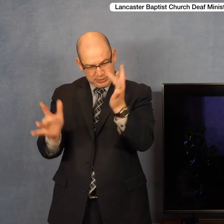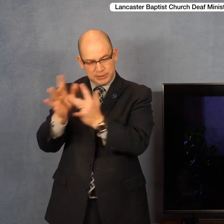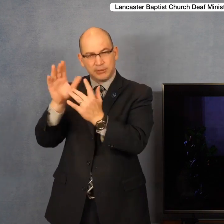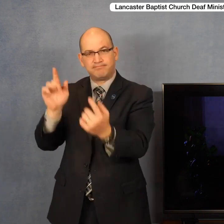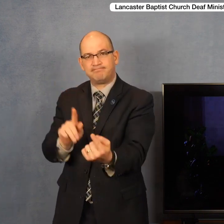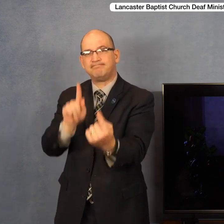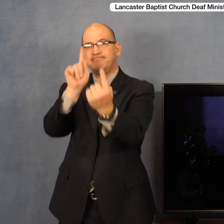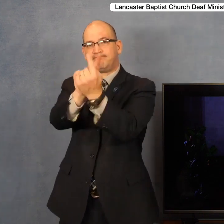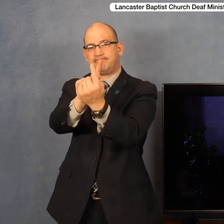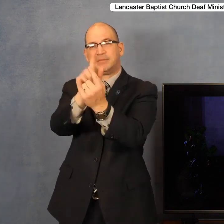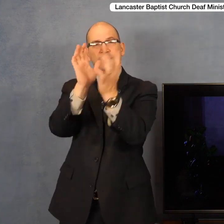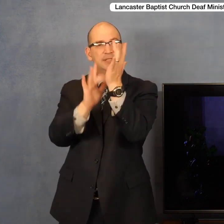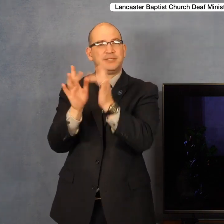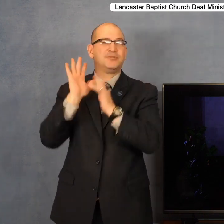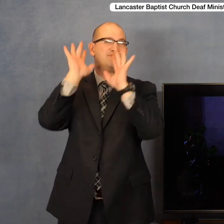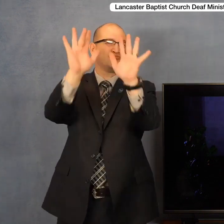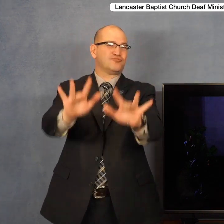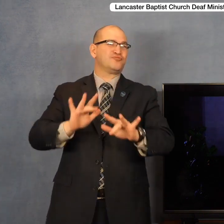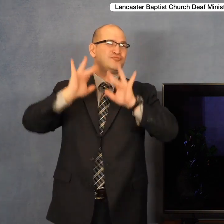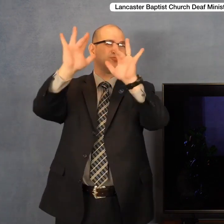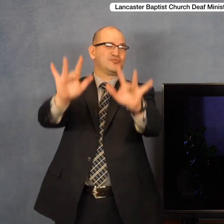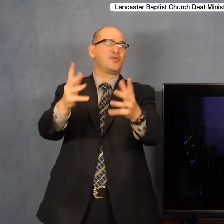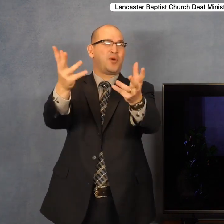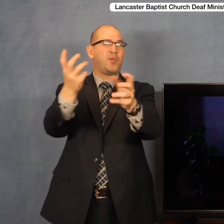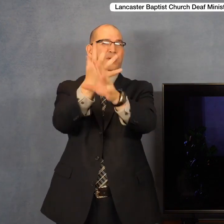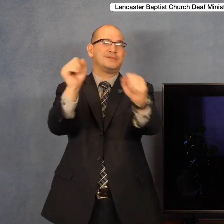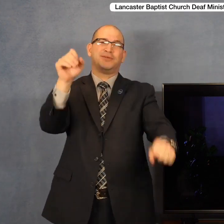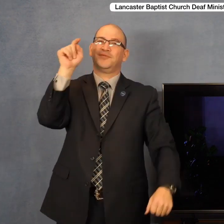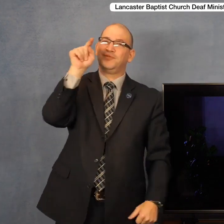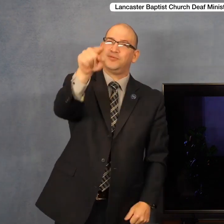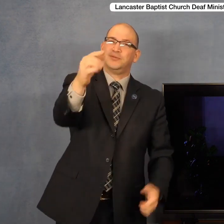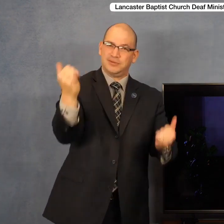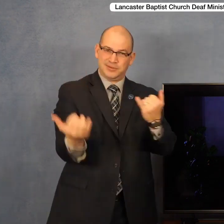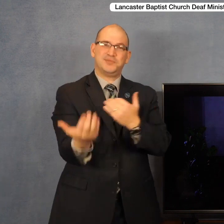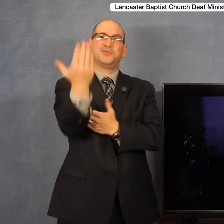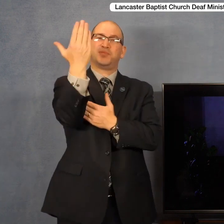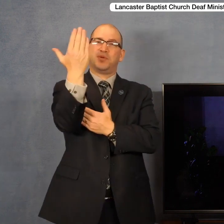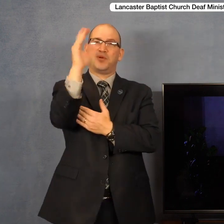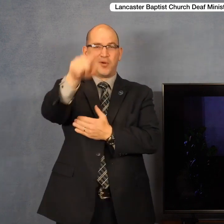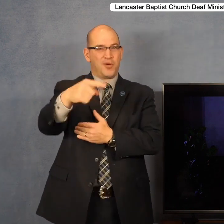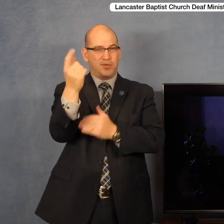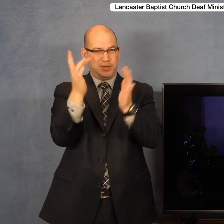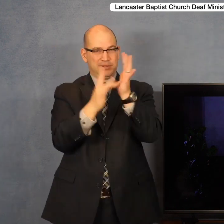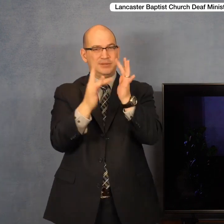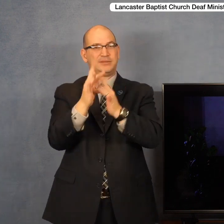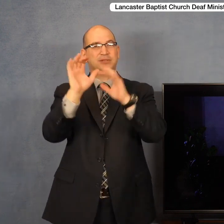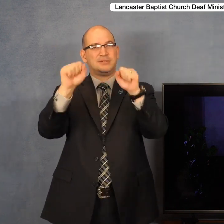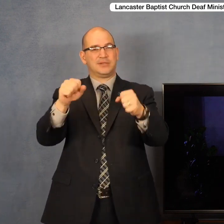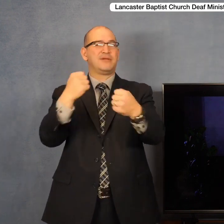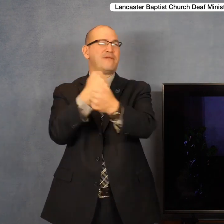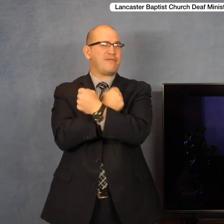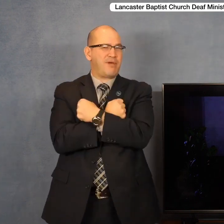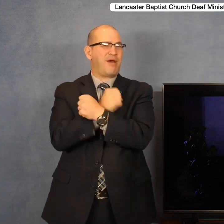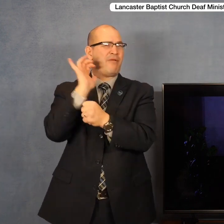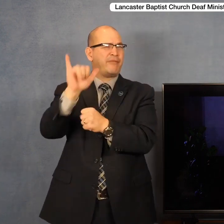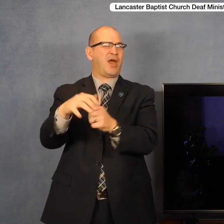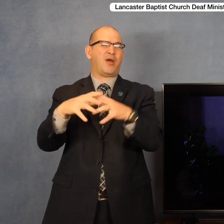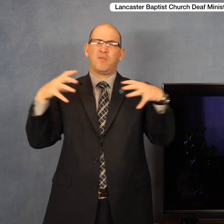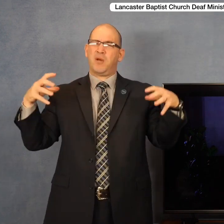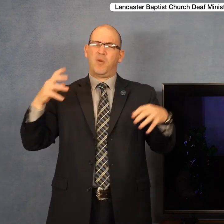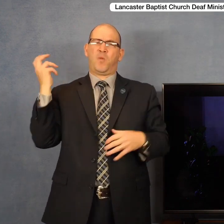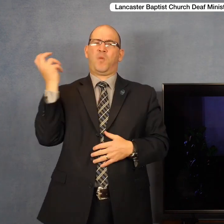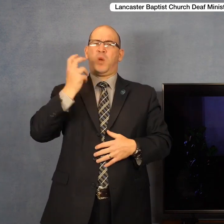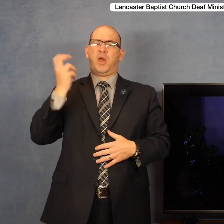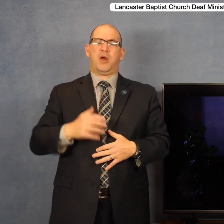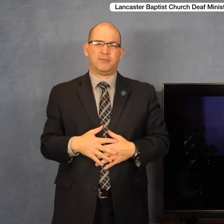And he cares for you. And he wants to deliver you this morning. Only Jesus can love with that kind of love.